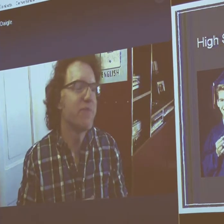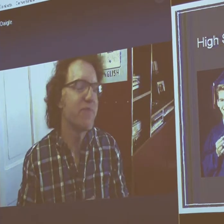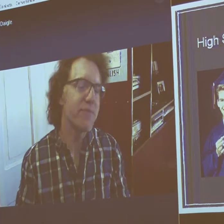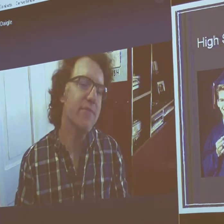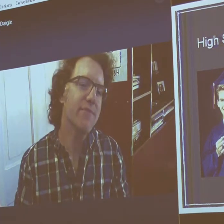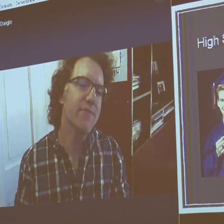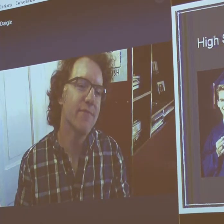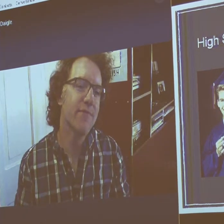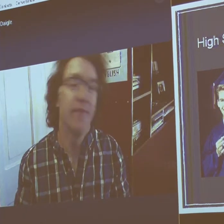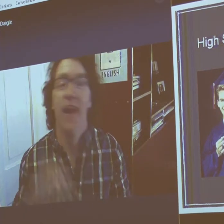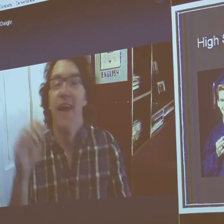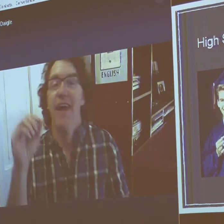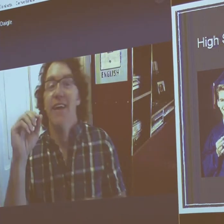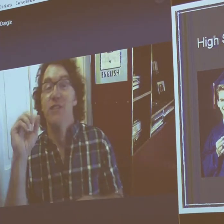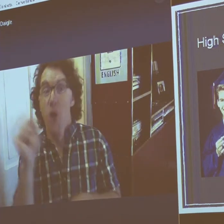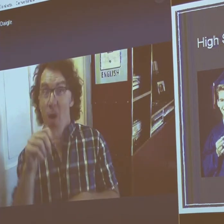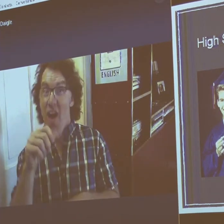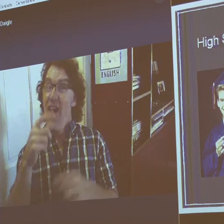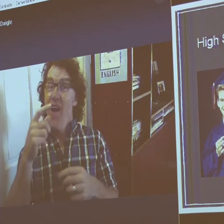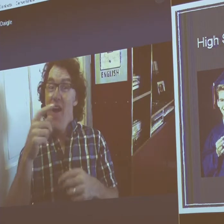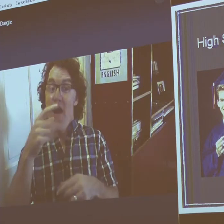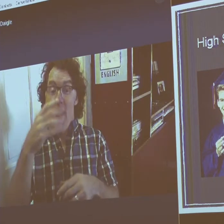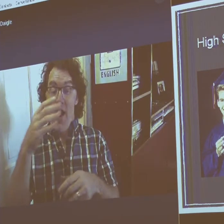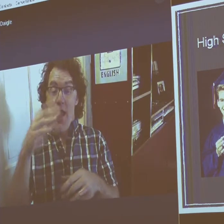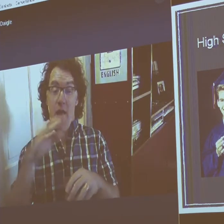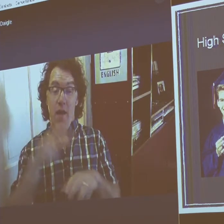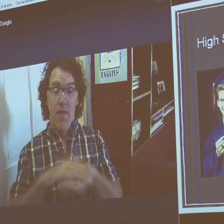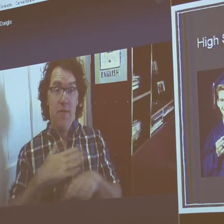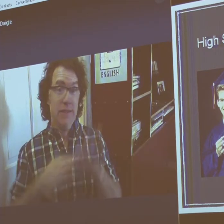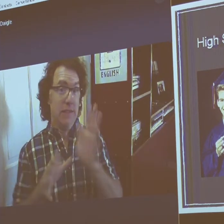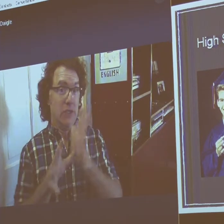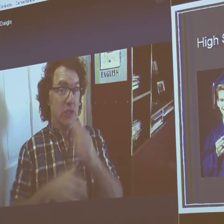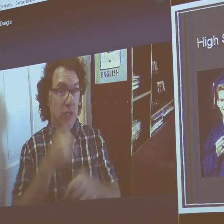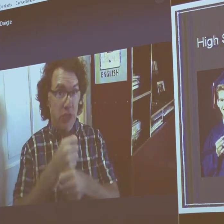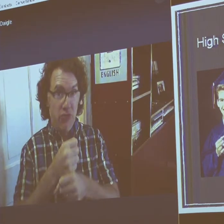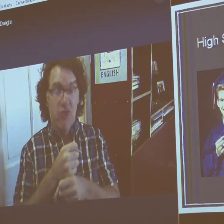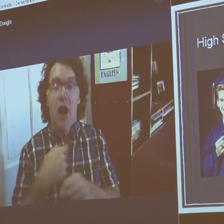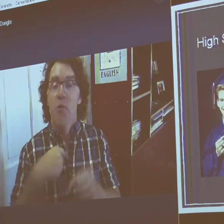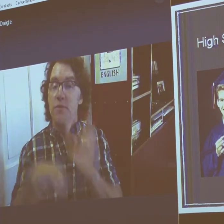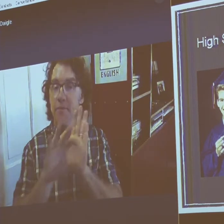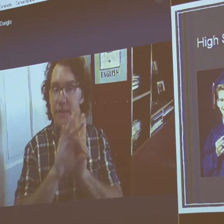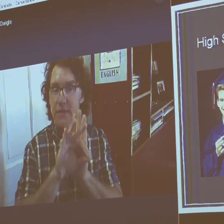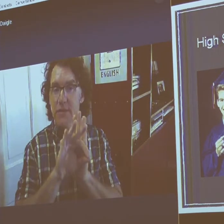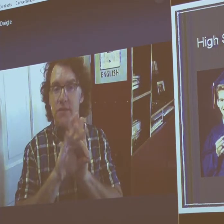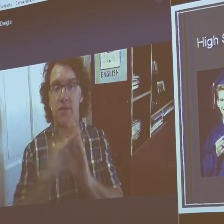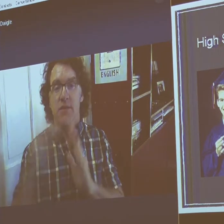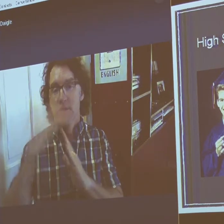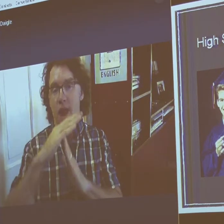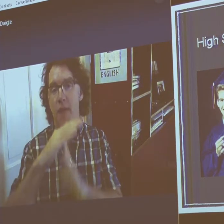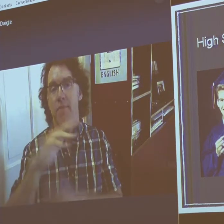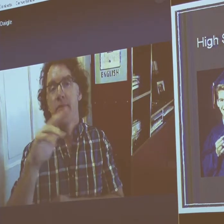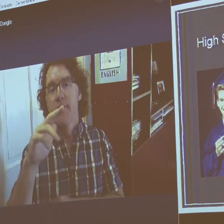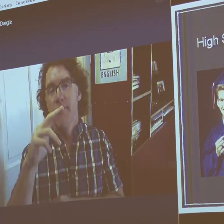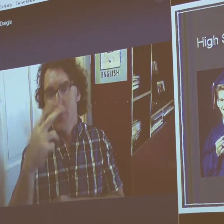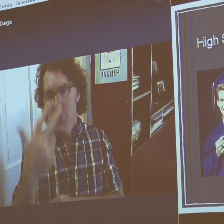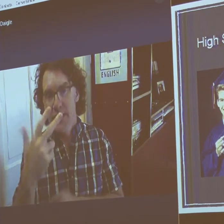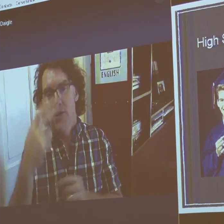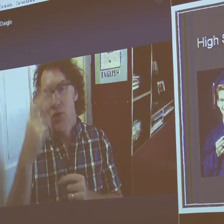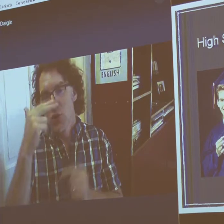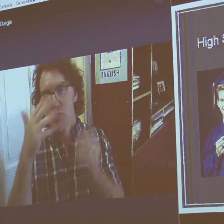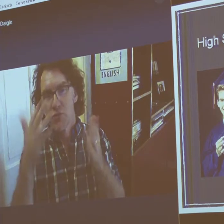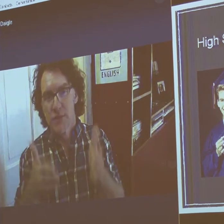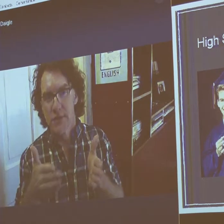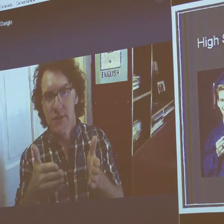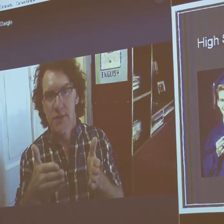Converse and whatnot. Converse tennis shoes. So during my senior year, I was picked